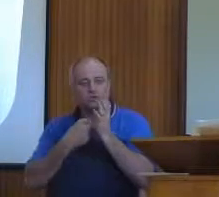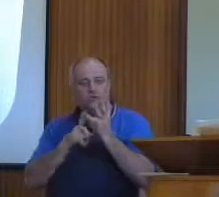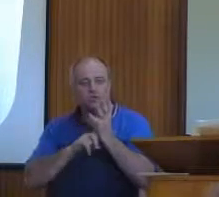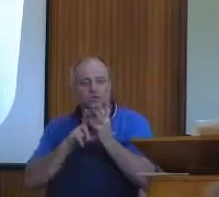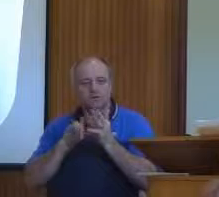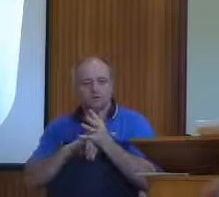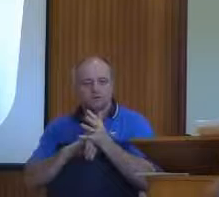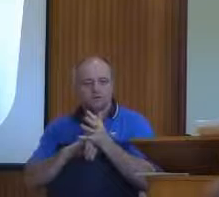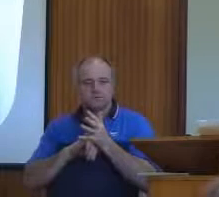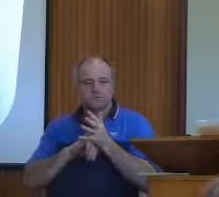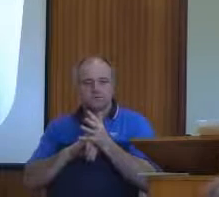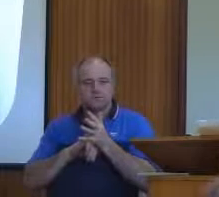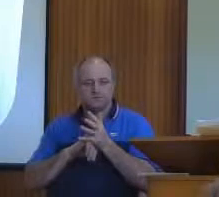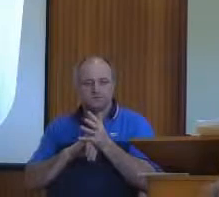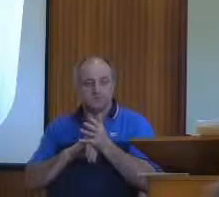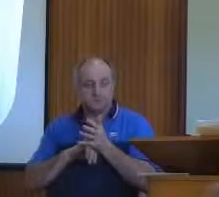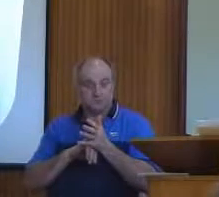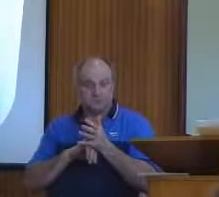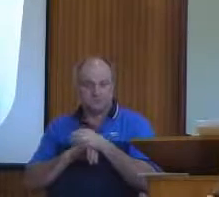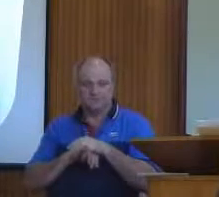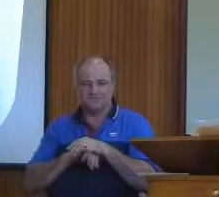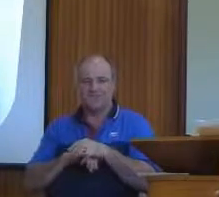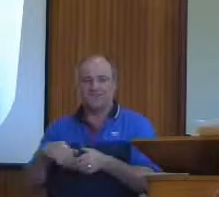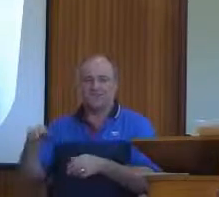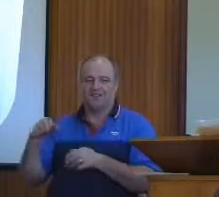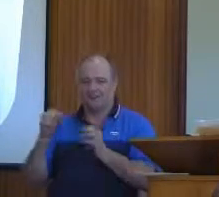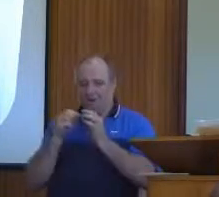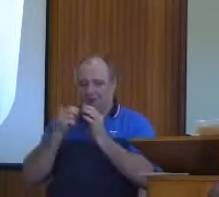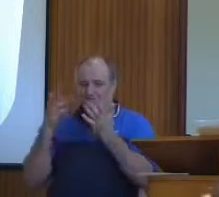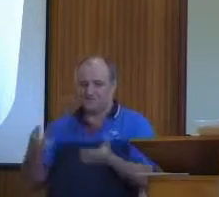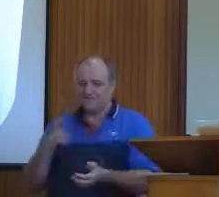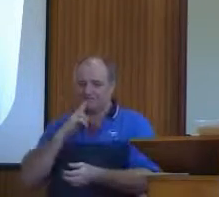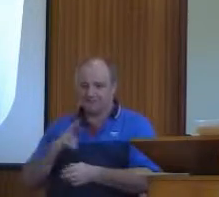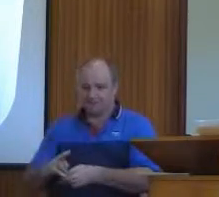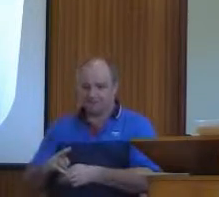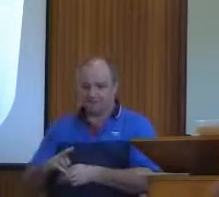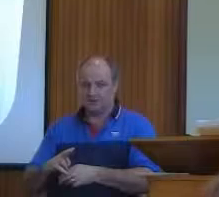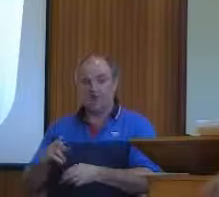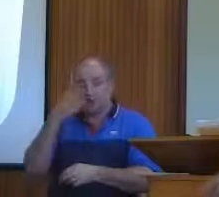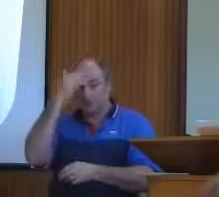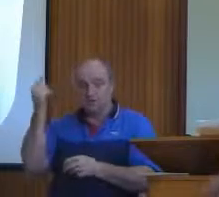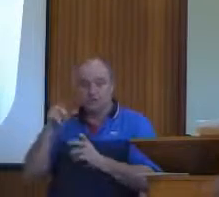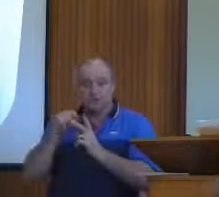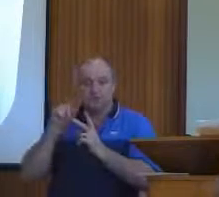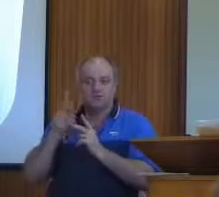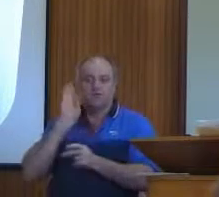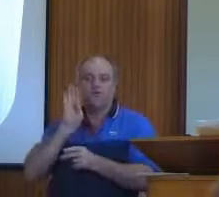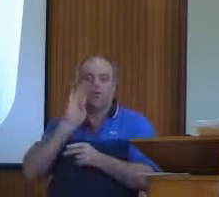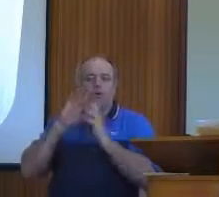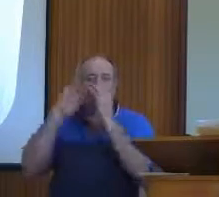The Bible says that Christians are chosen in Christ before the foundation of the world. That's a long time